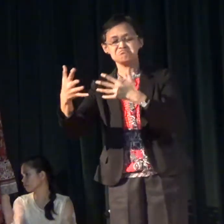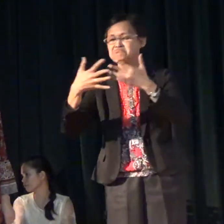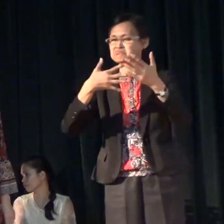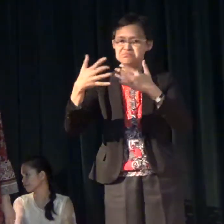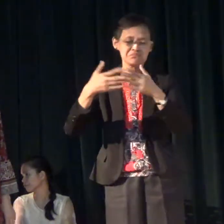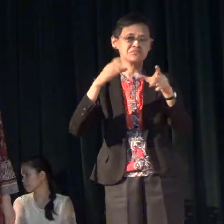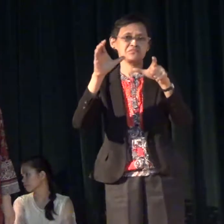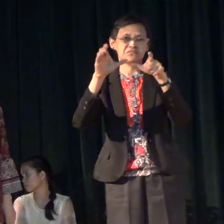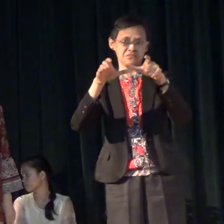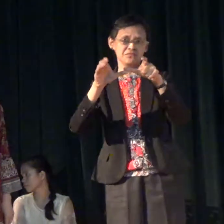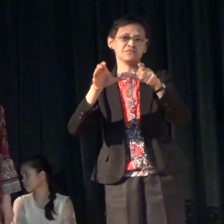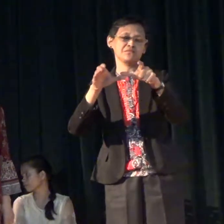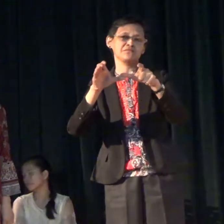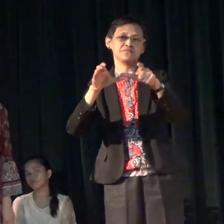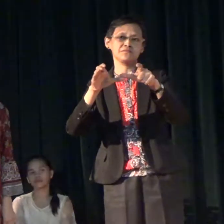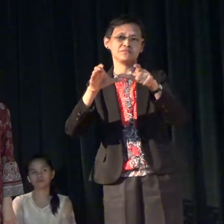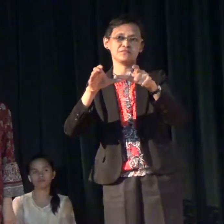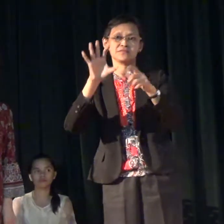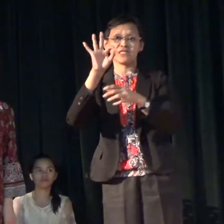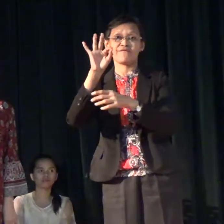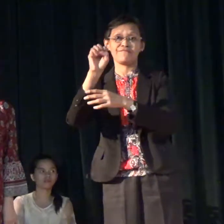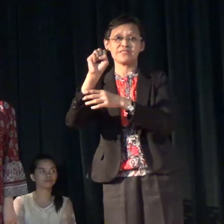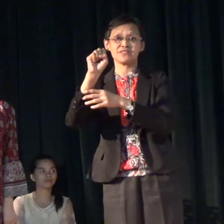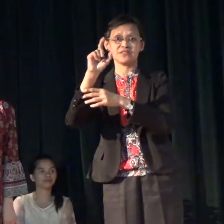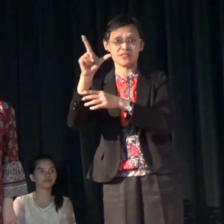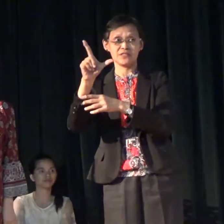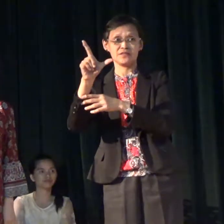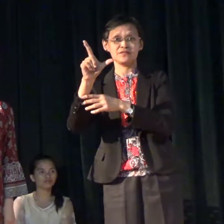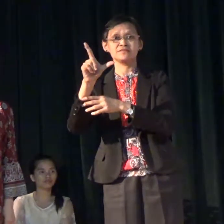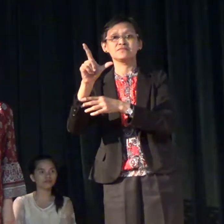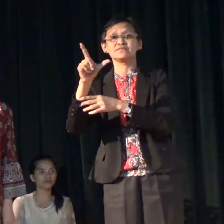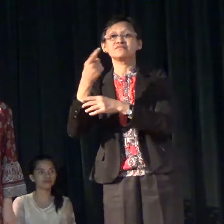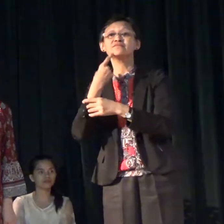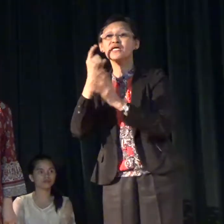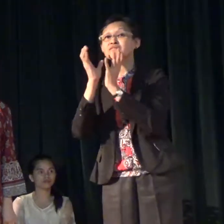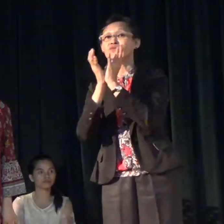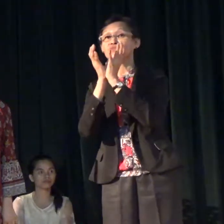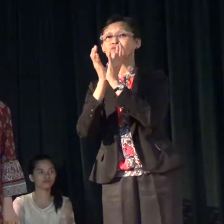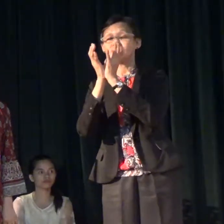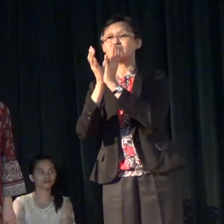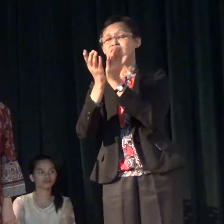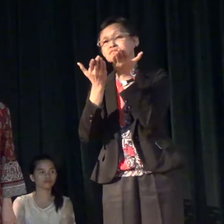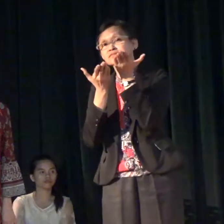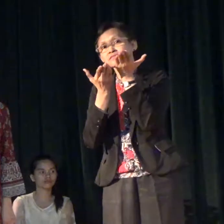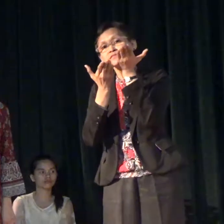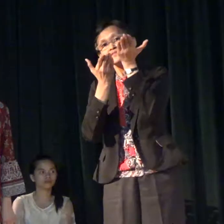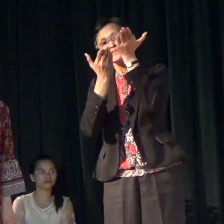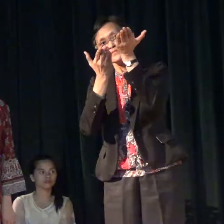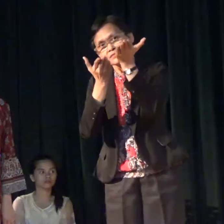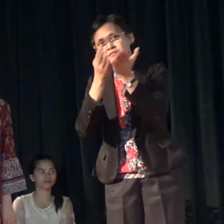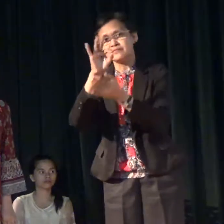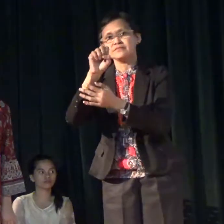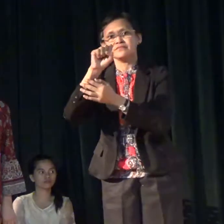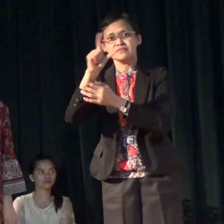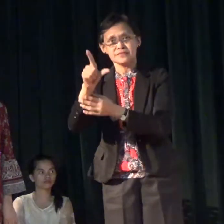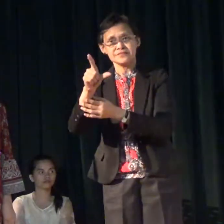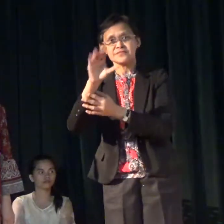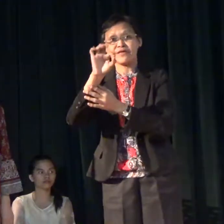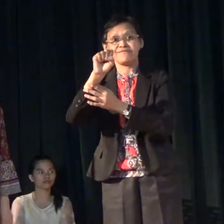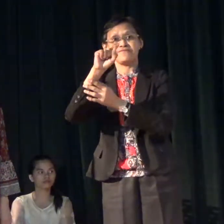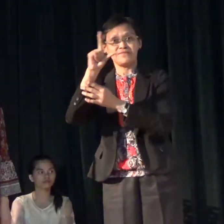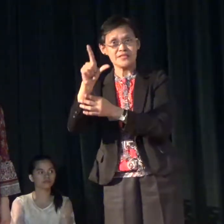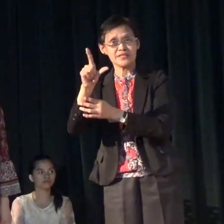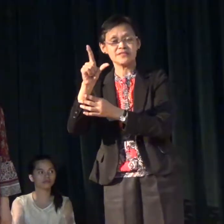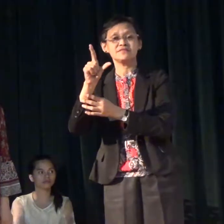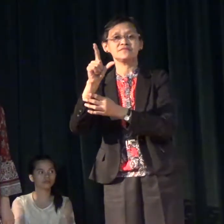have a student FSL the deaf community is offering us FSL FSL